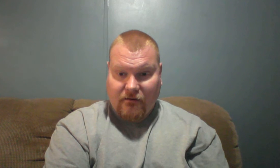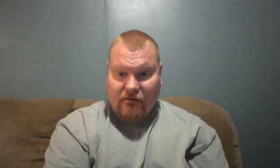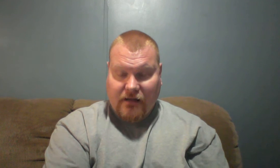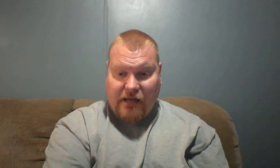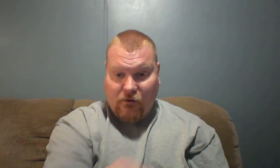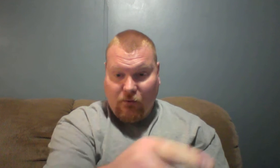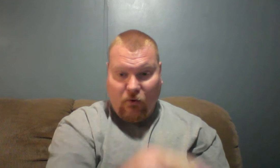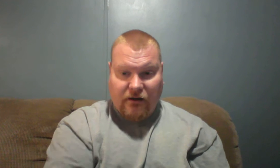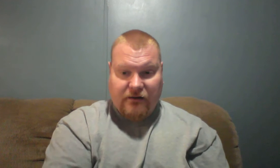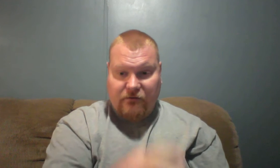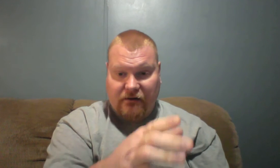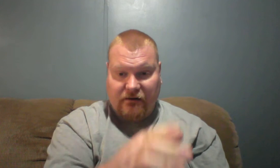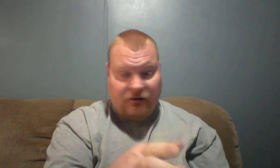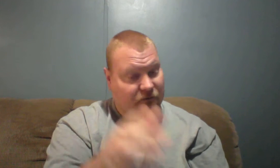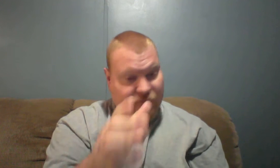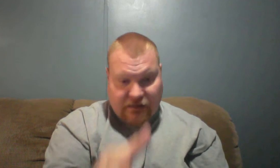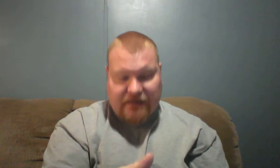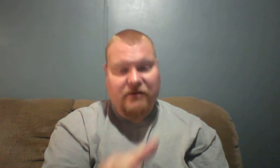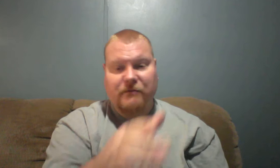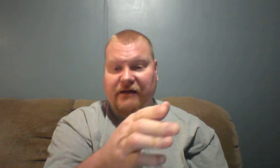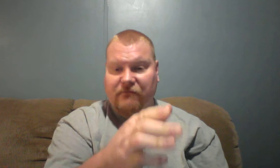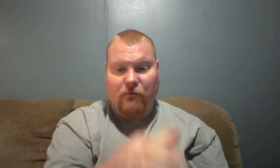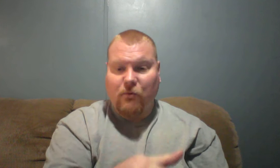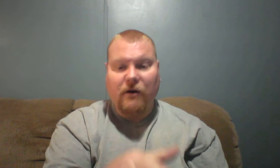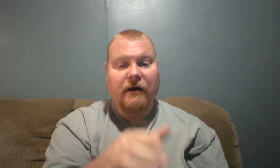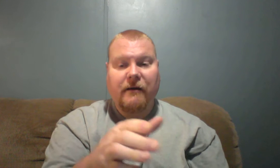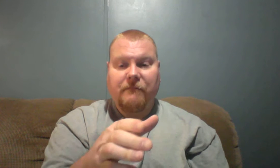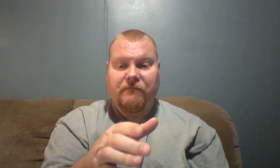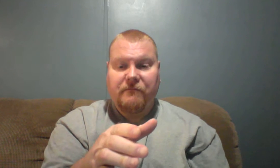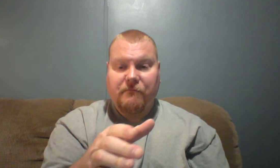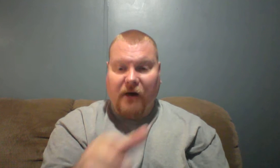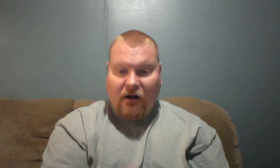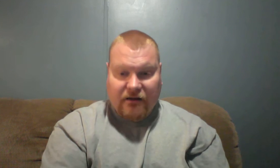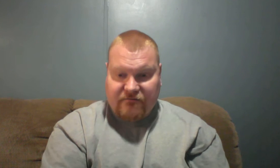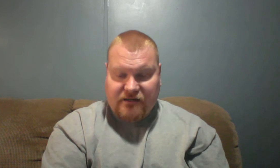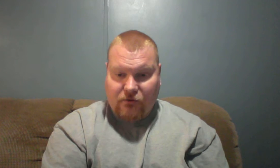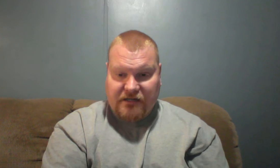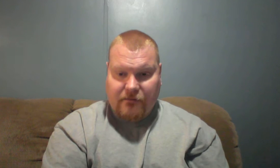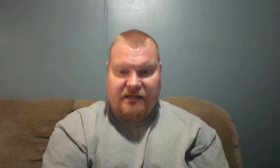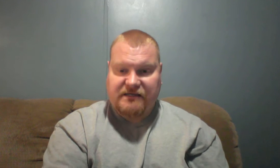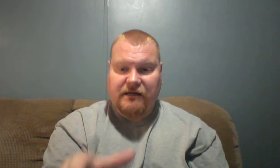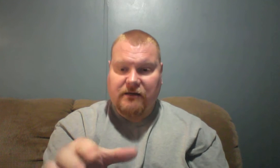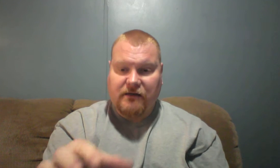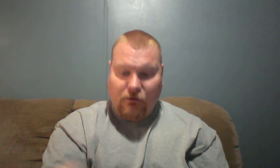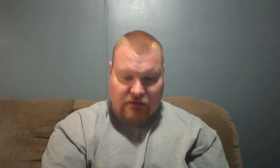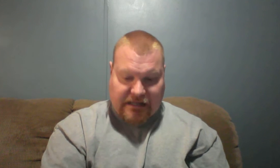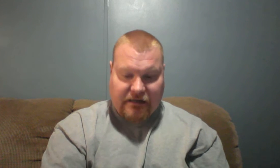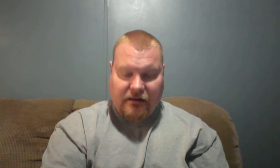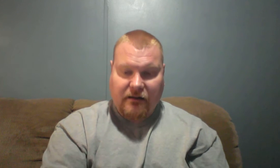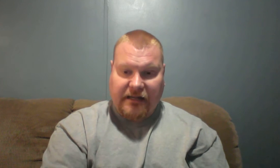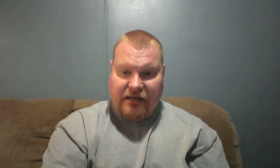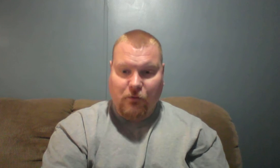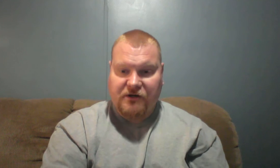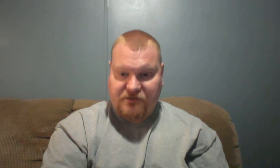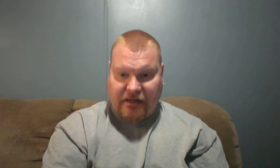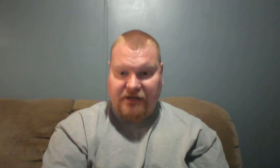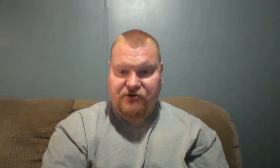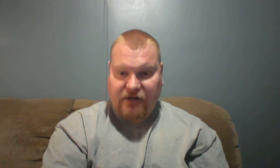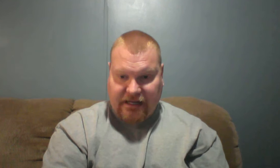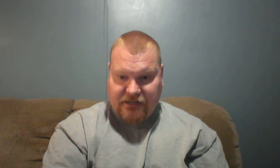At one point, no, don't forget to it, but even at one point, Paul even told Timothy, said, don't let anyone despise your age.